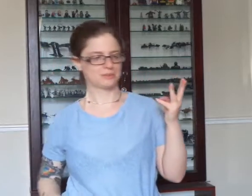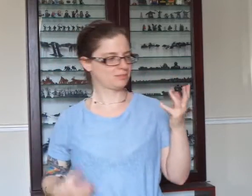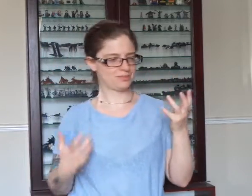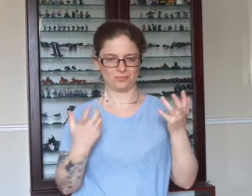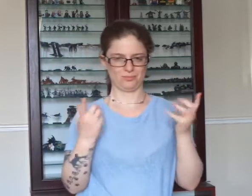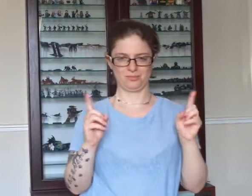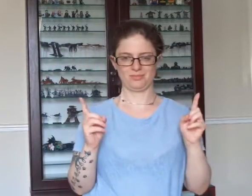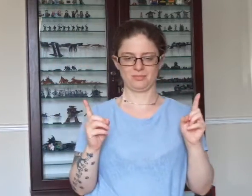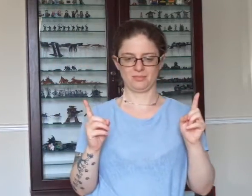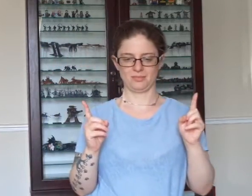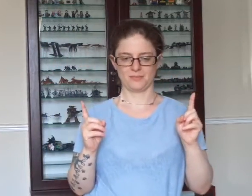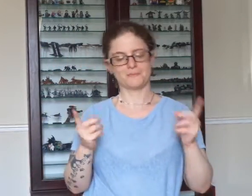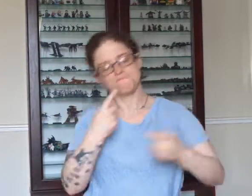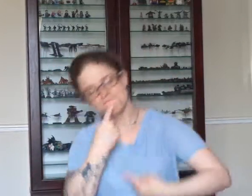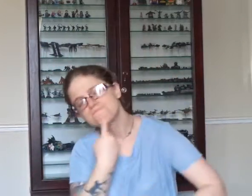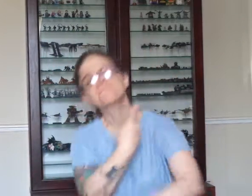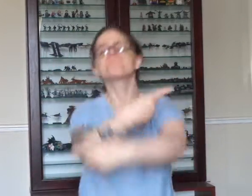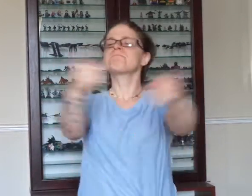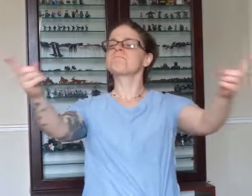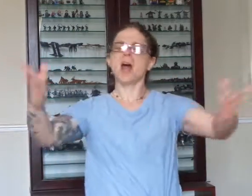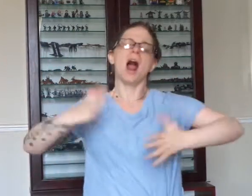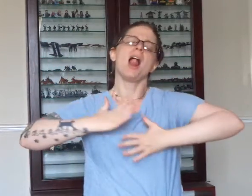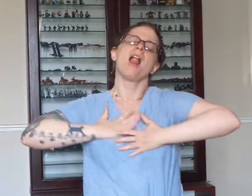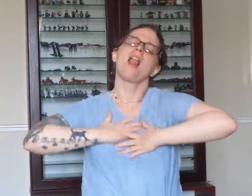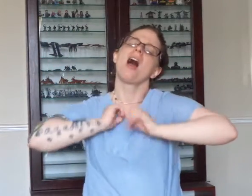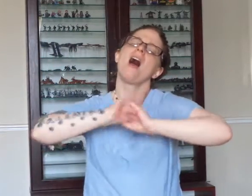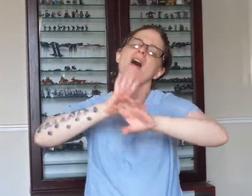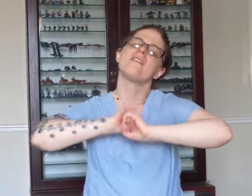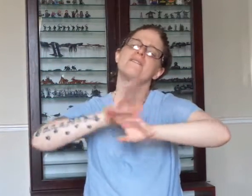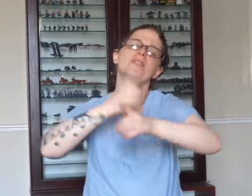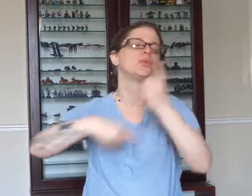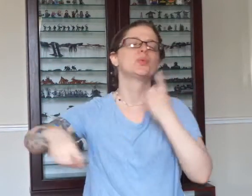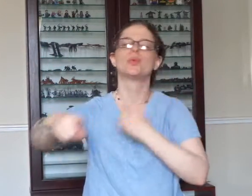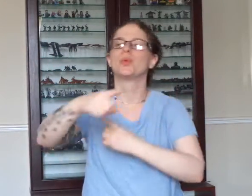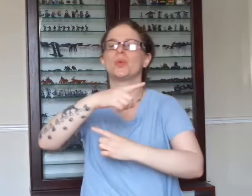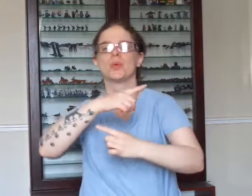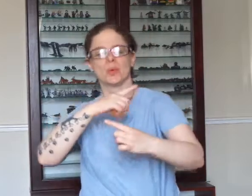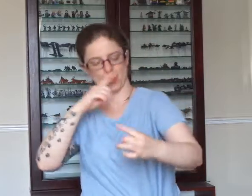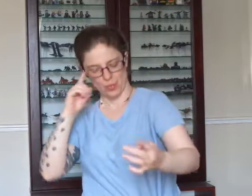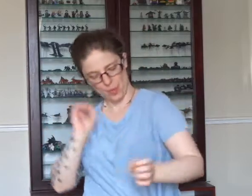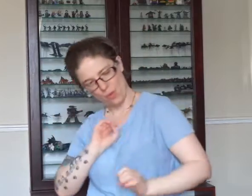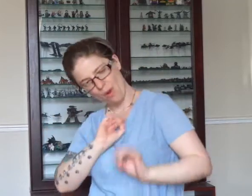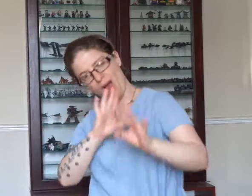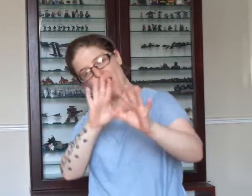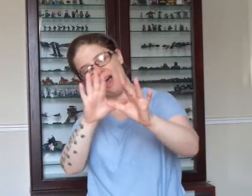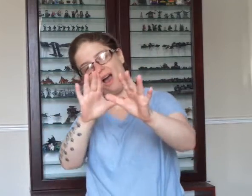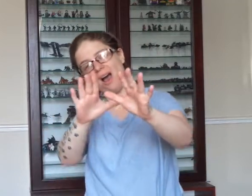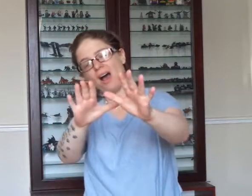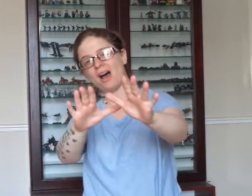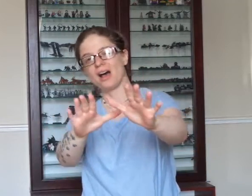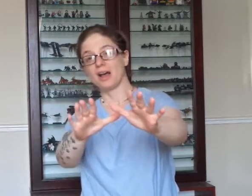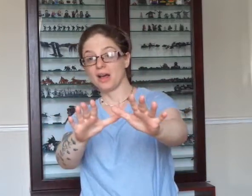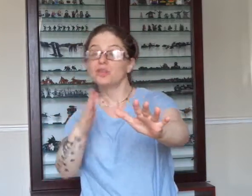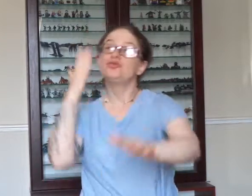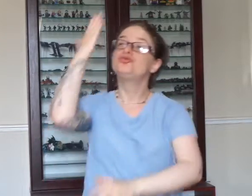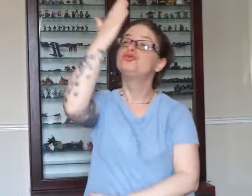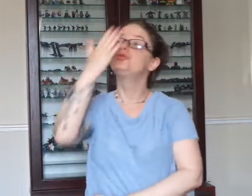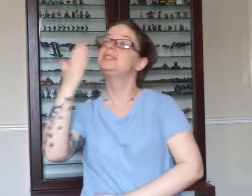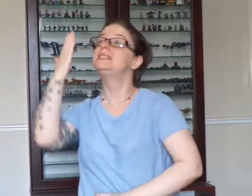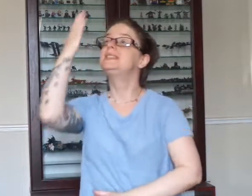you. right on loud. Dreams and skills, and